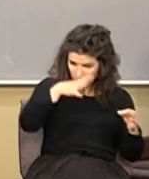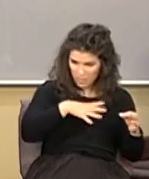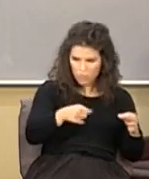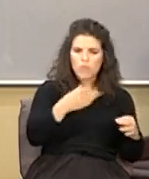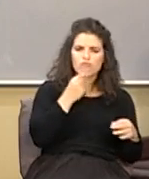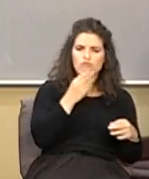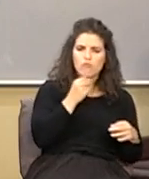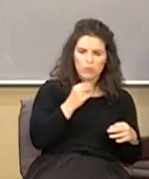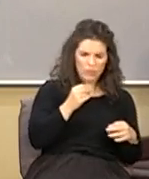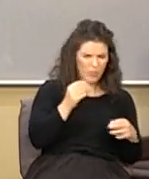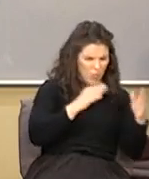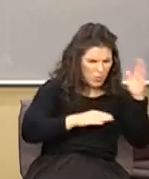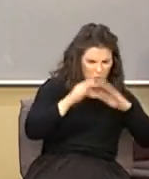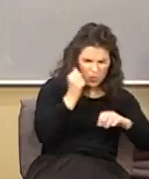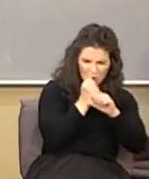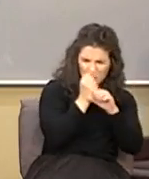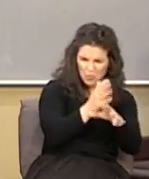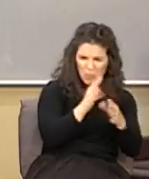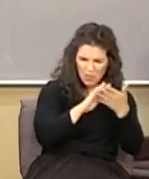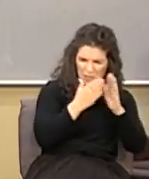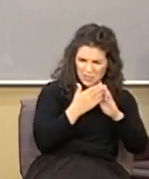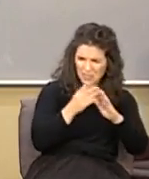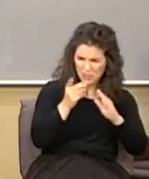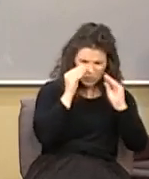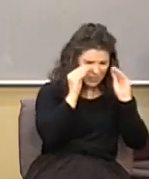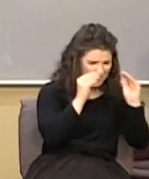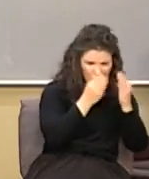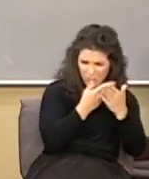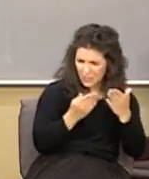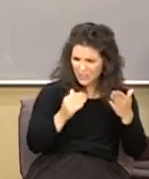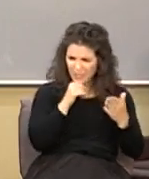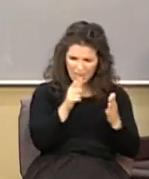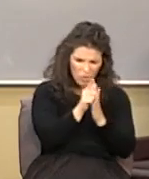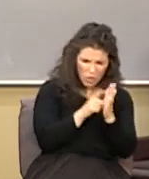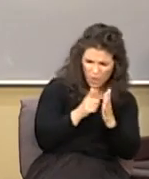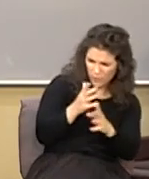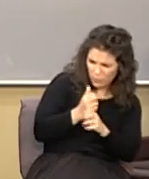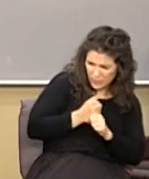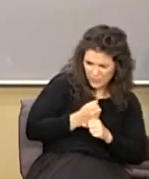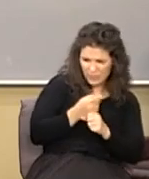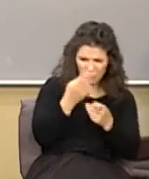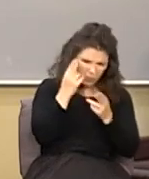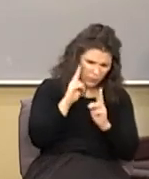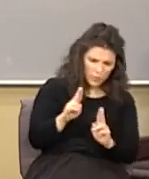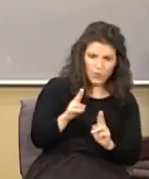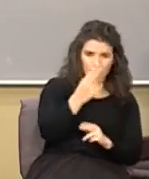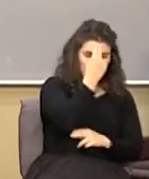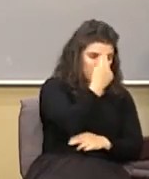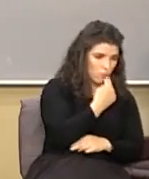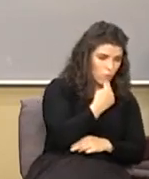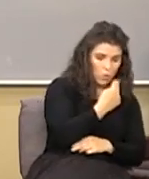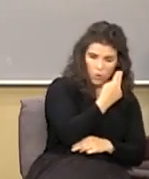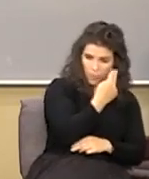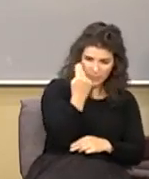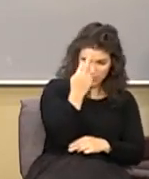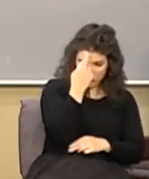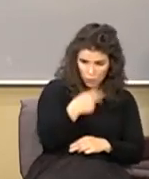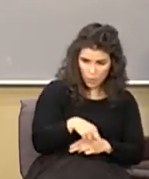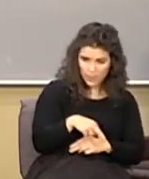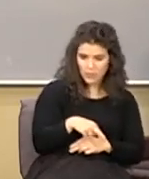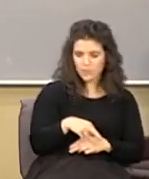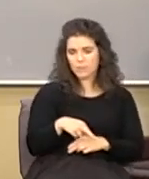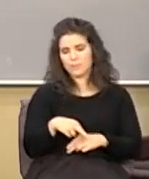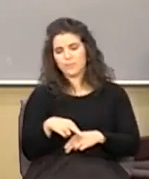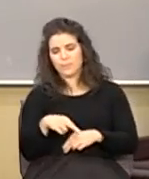and teach customs which are not lawful for us to receive neither to observe being Romans and the multitude rose up together